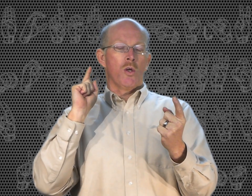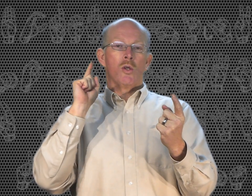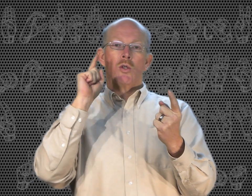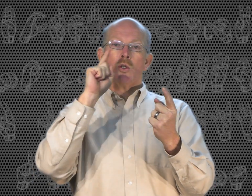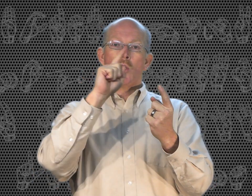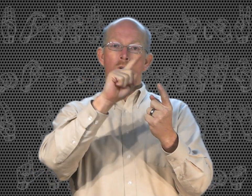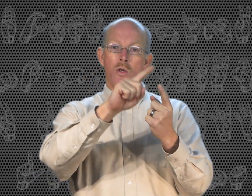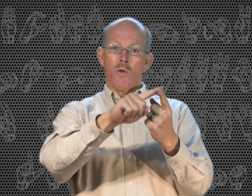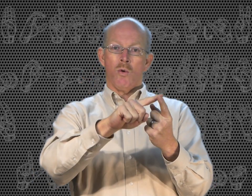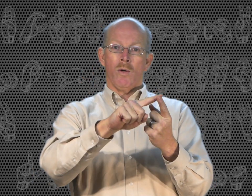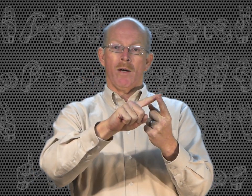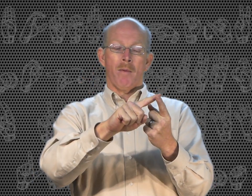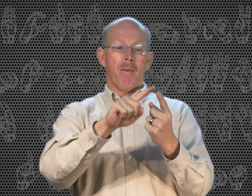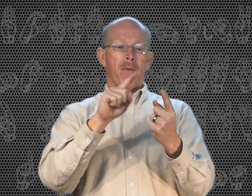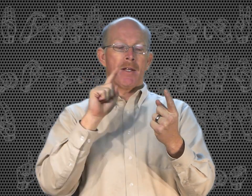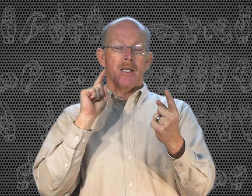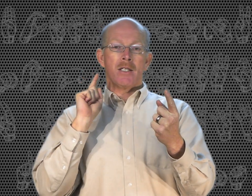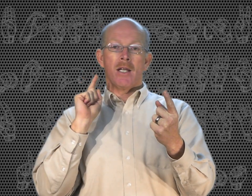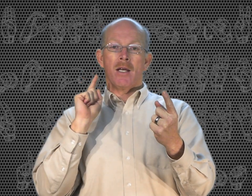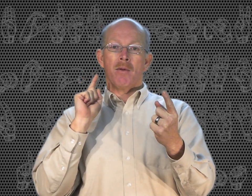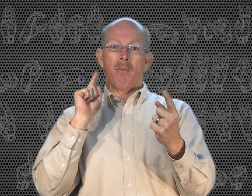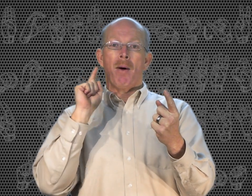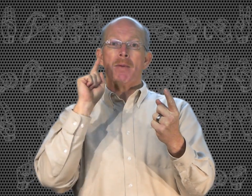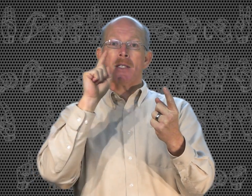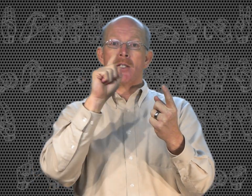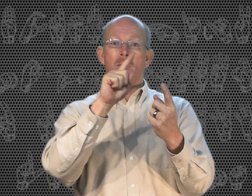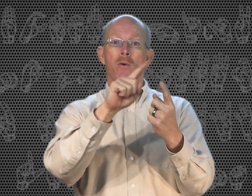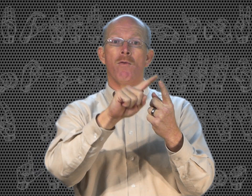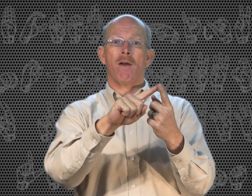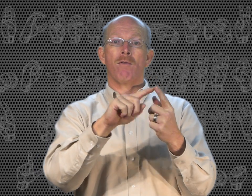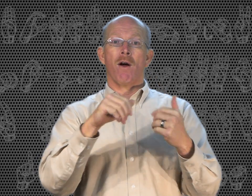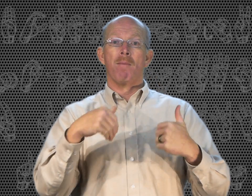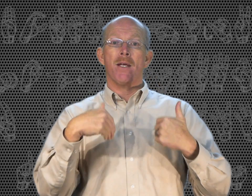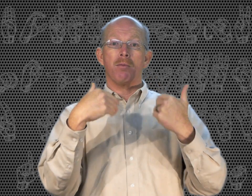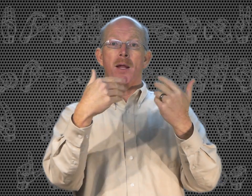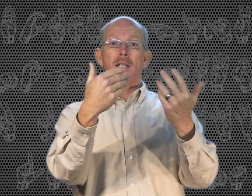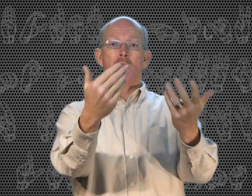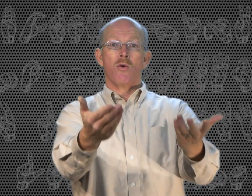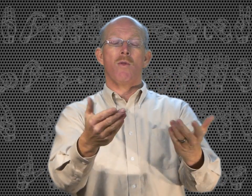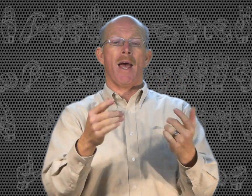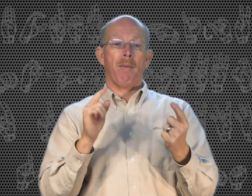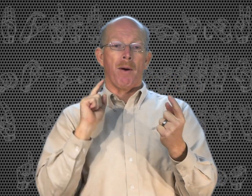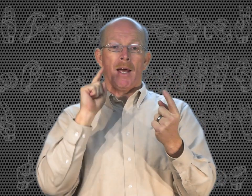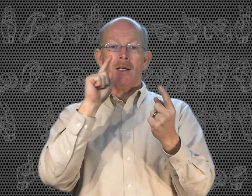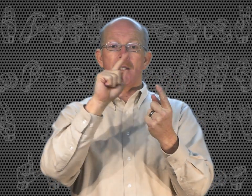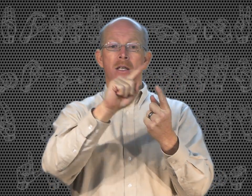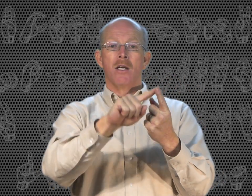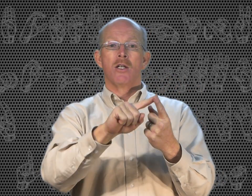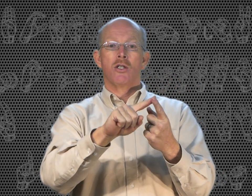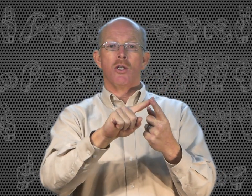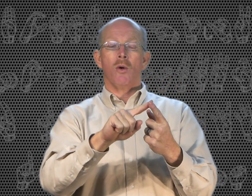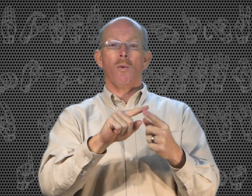To. Now remember this is the preposition moving from this place to that place. To.